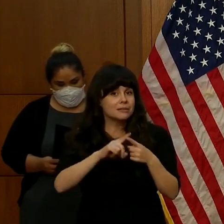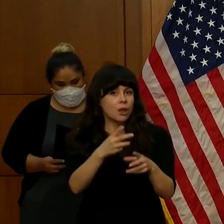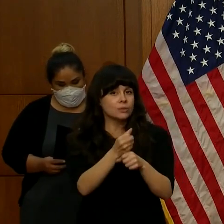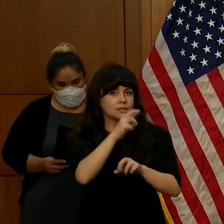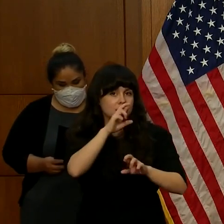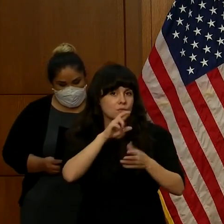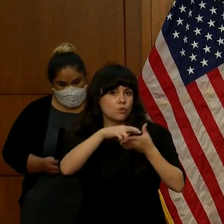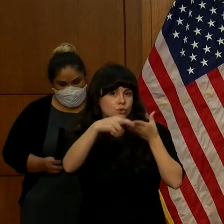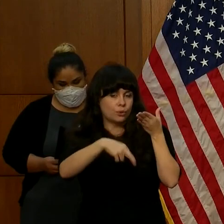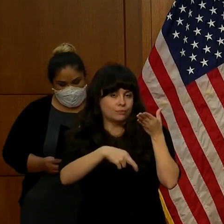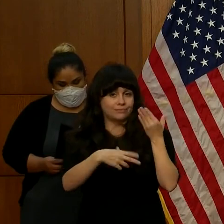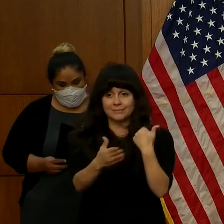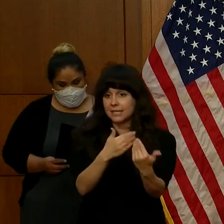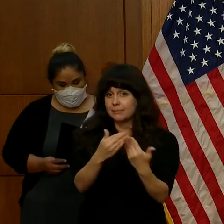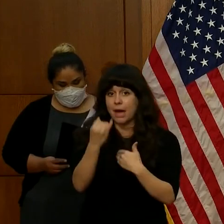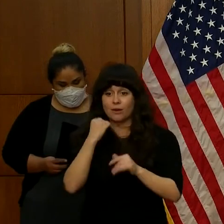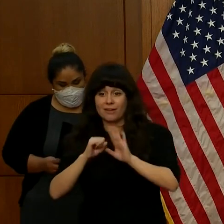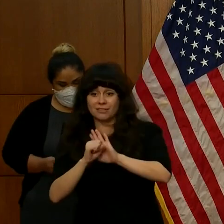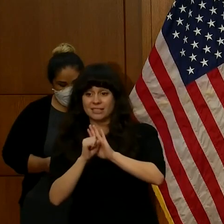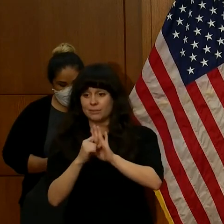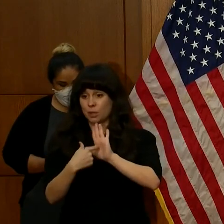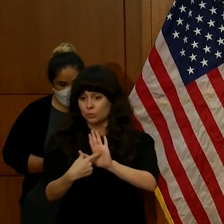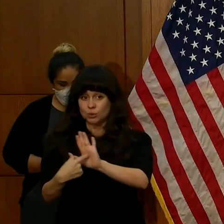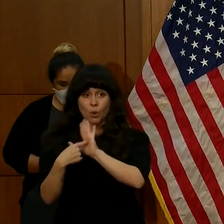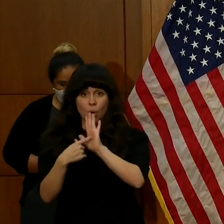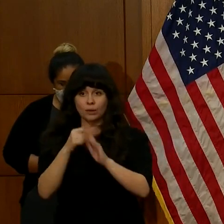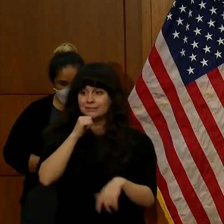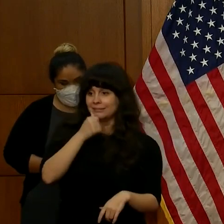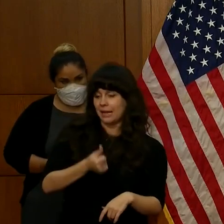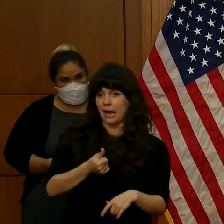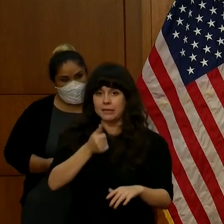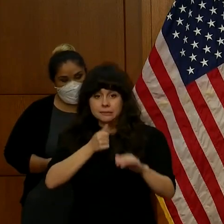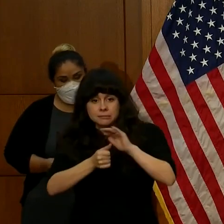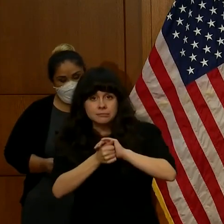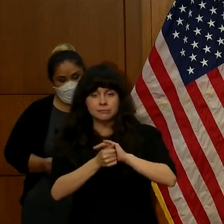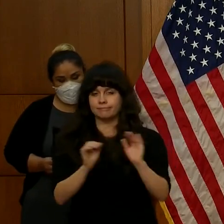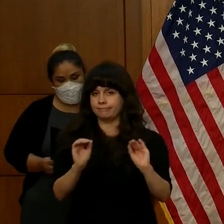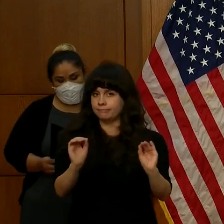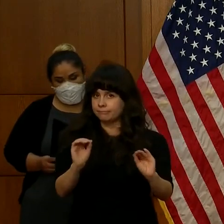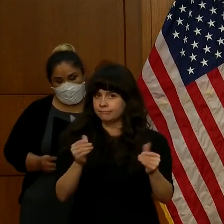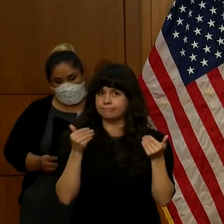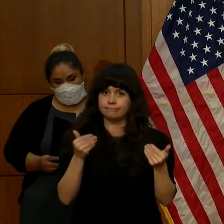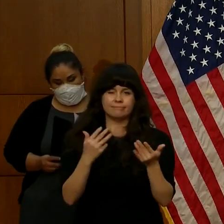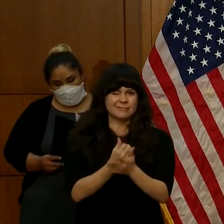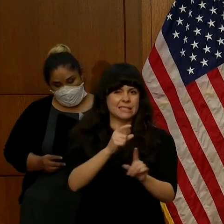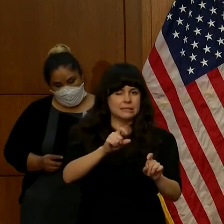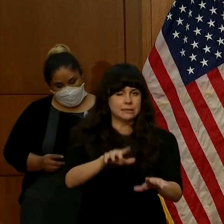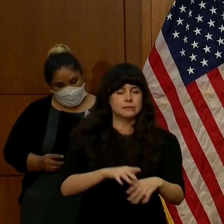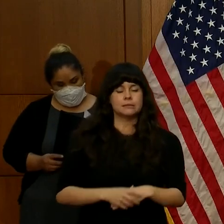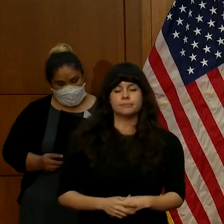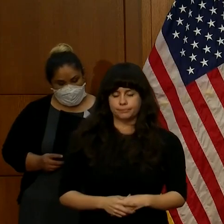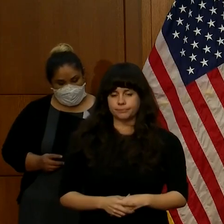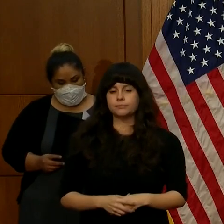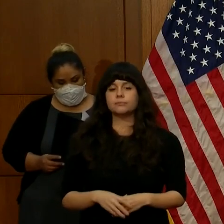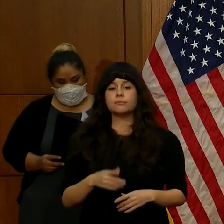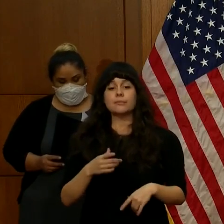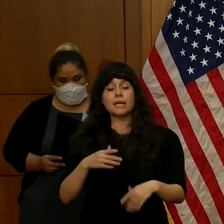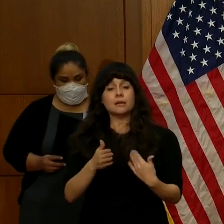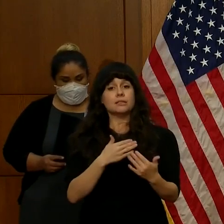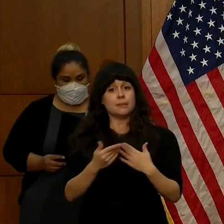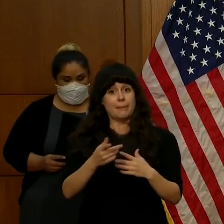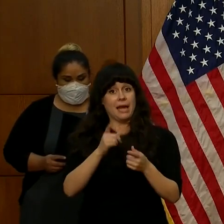you don't have symptoms. So let me be clear. Despite recent changes in the CDC guidelines,